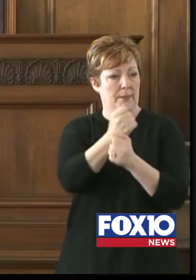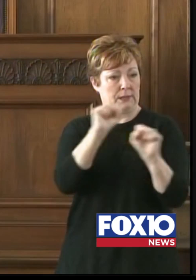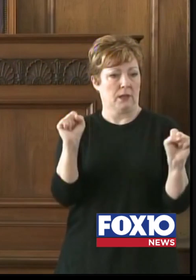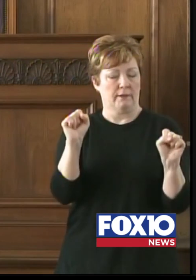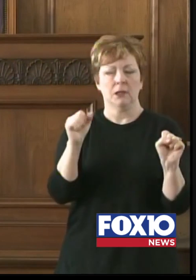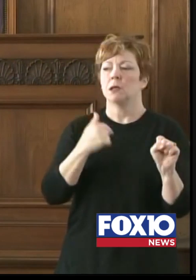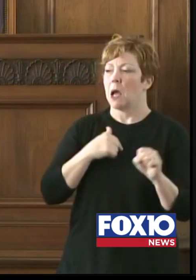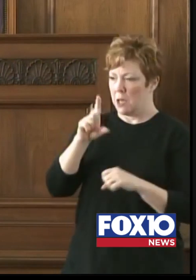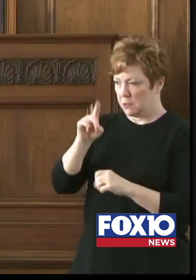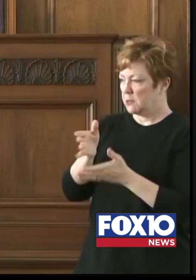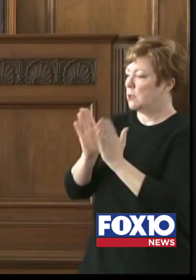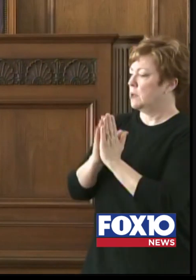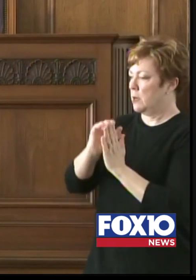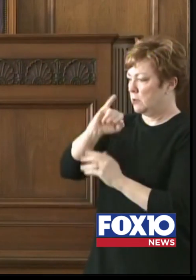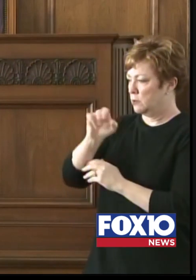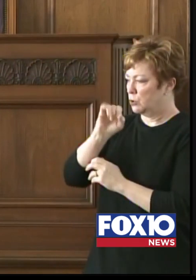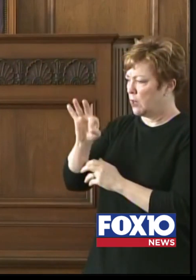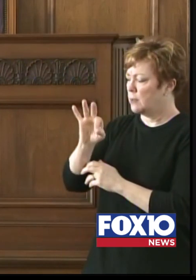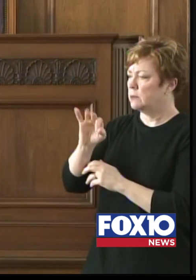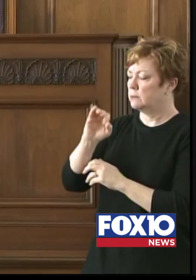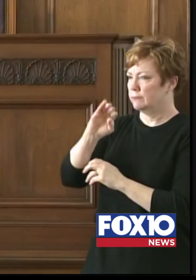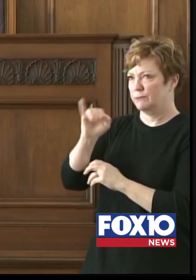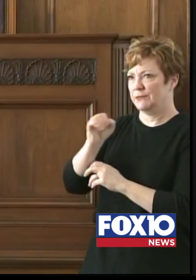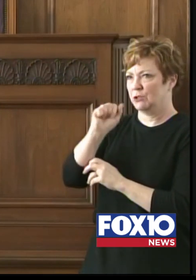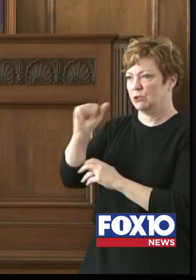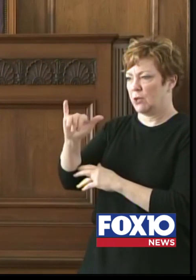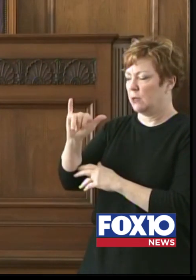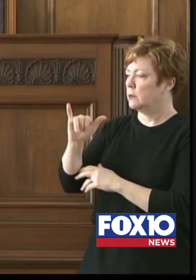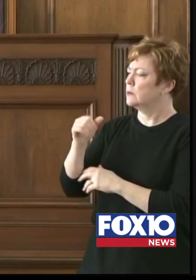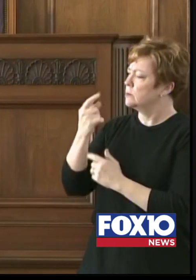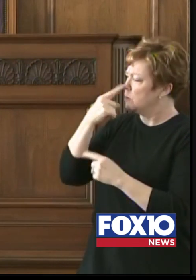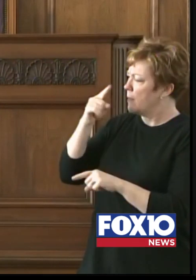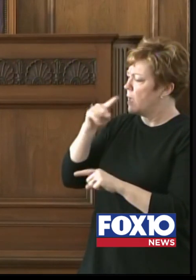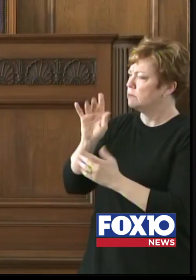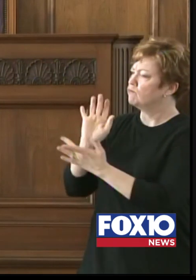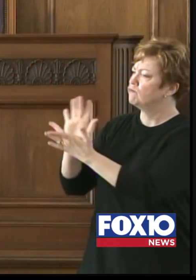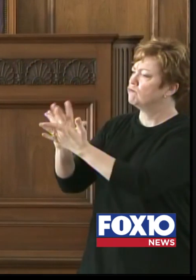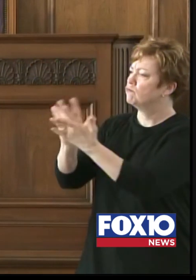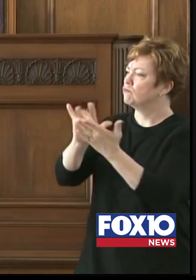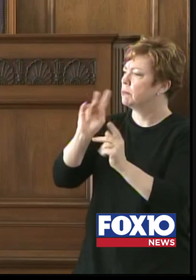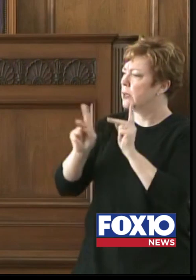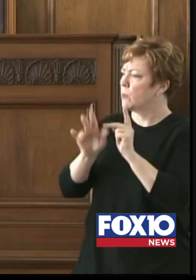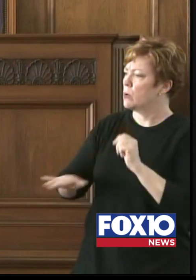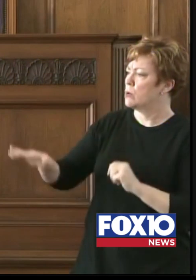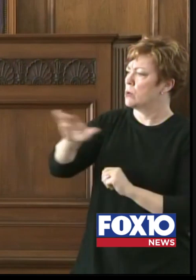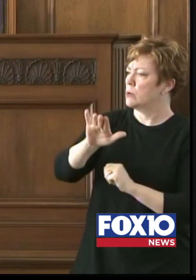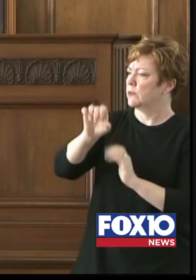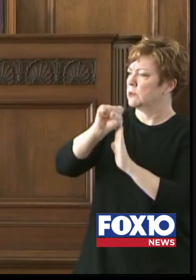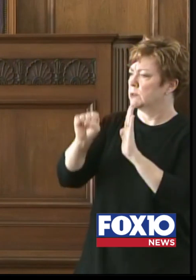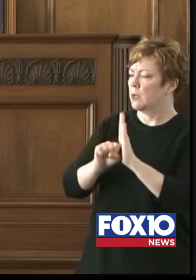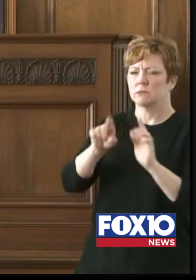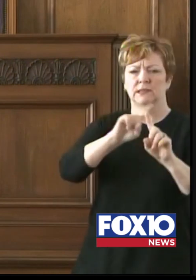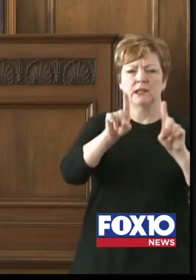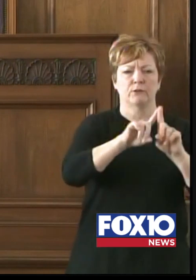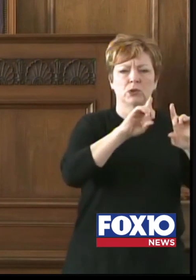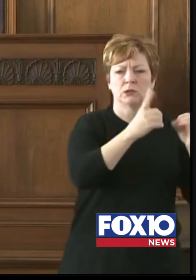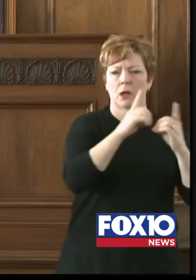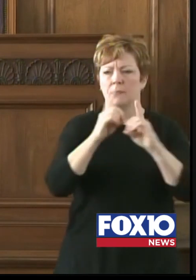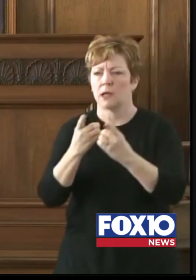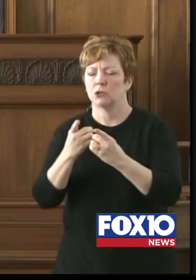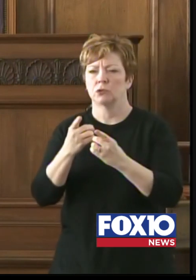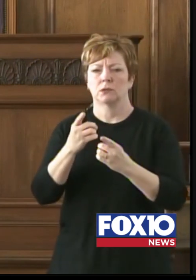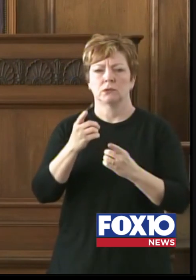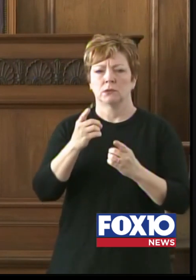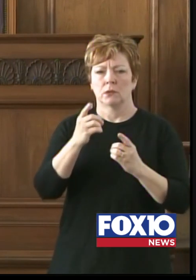Jay if he would reach out to his network of friends across the state from all different denominations, from all